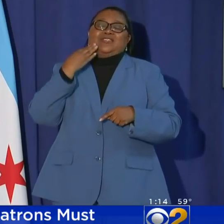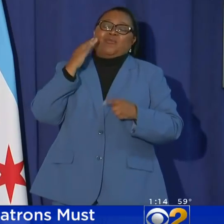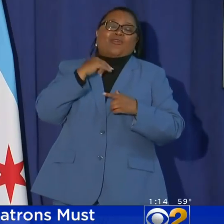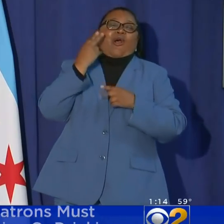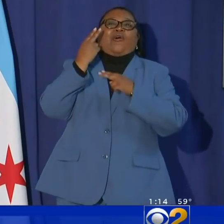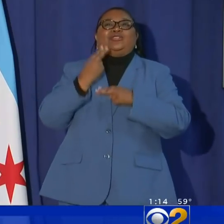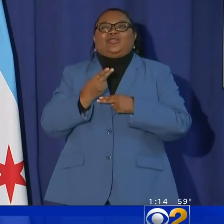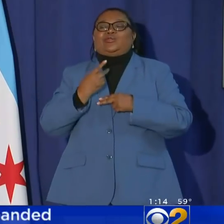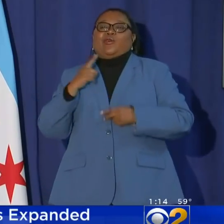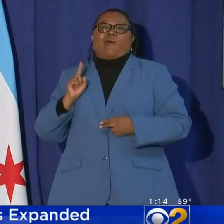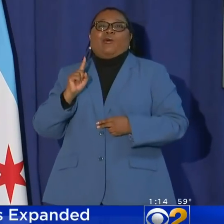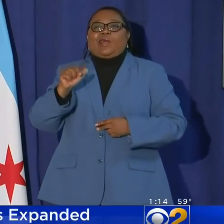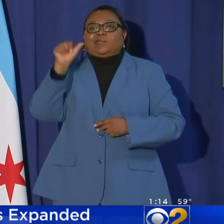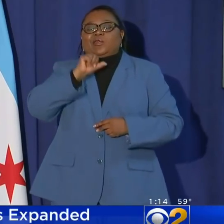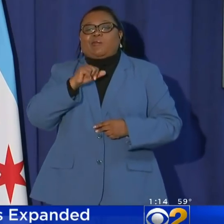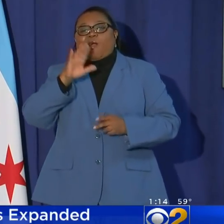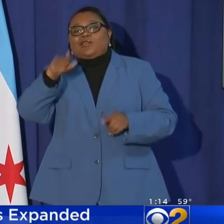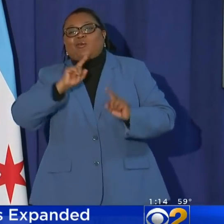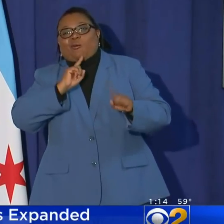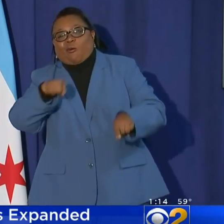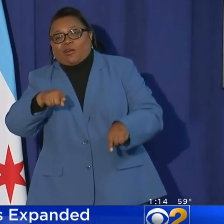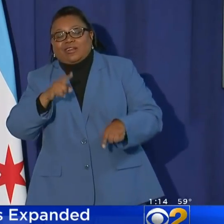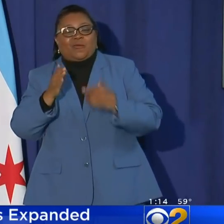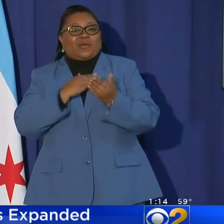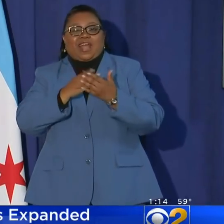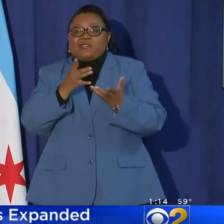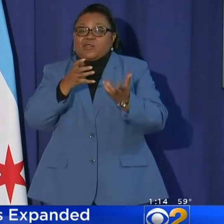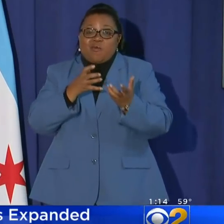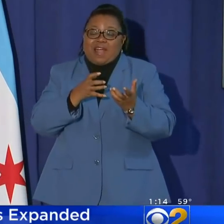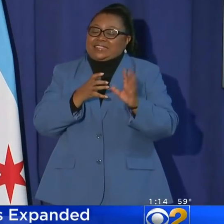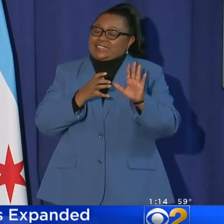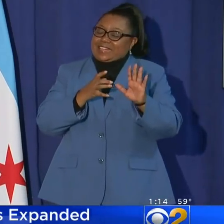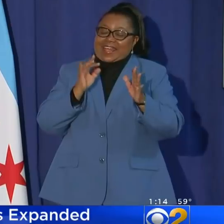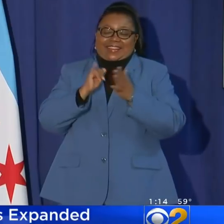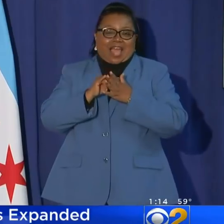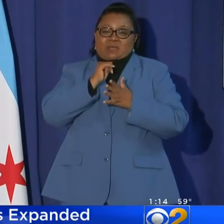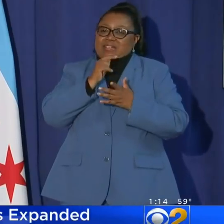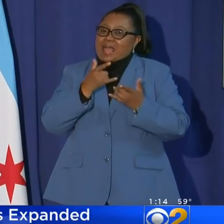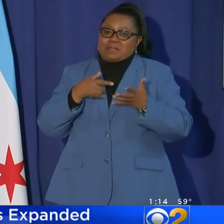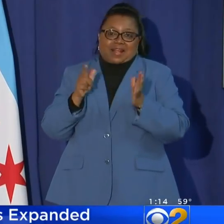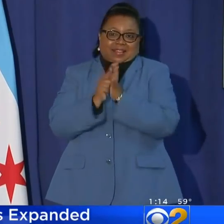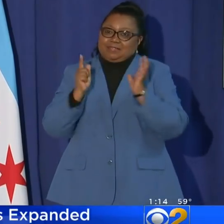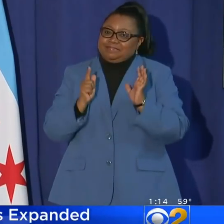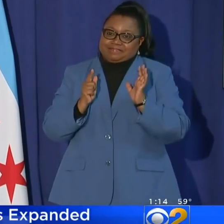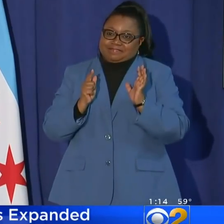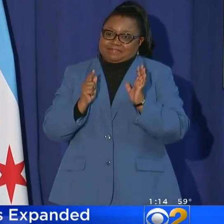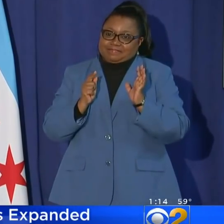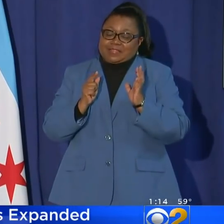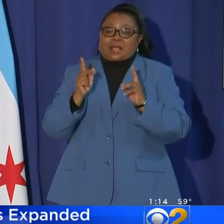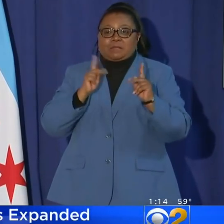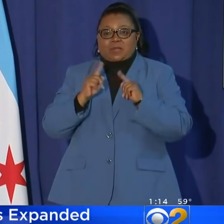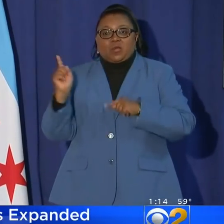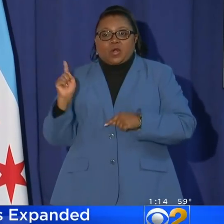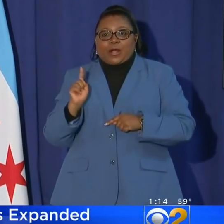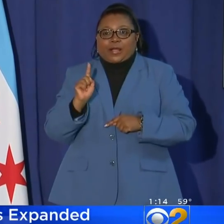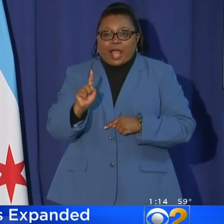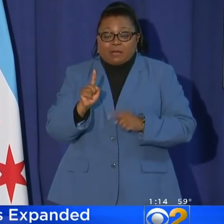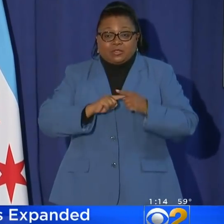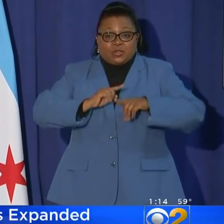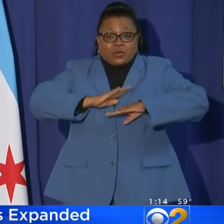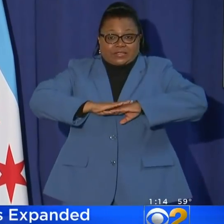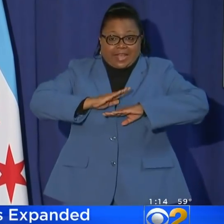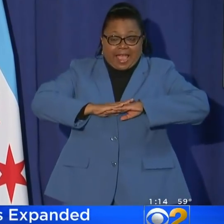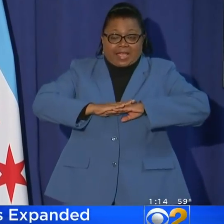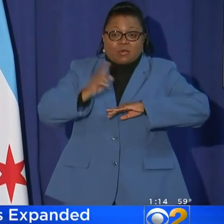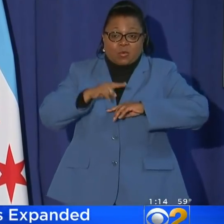we're all used to going up to the bar to order whatever it is that we want. That will not be allowed. People will come to your